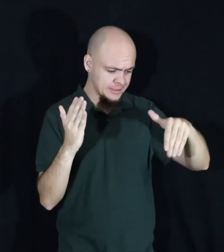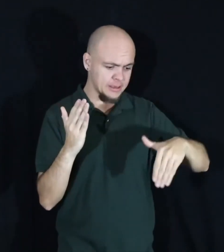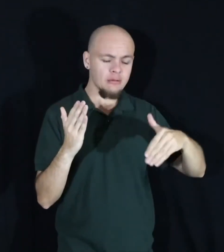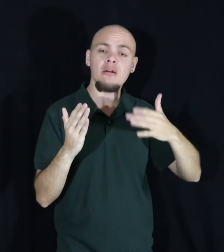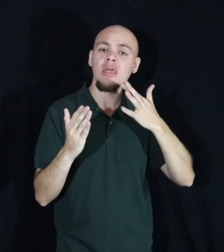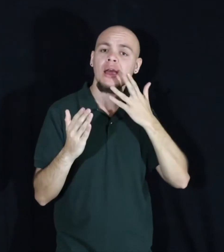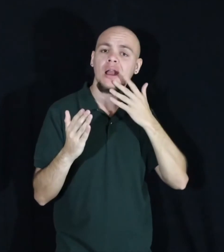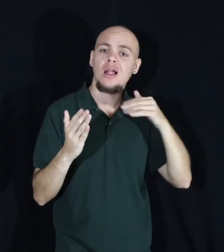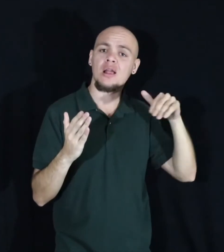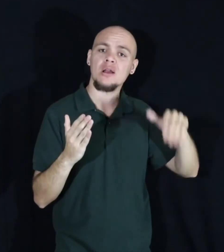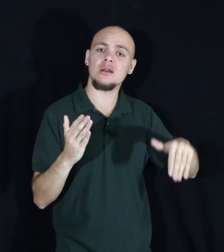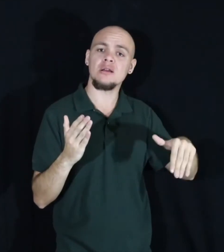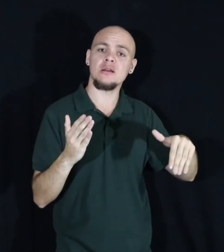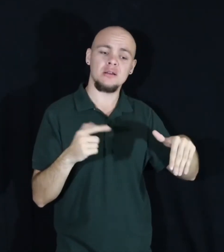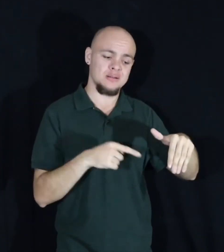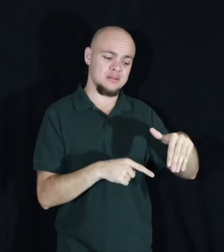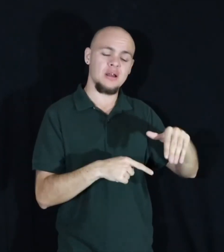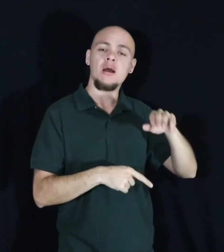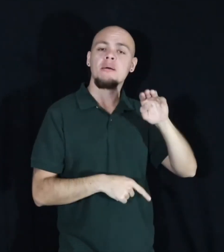of mahogany.